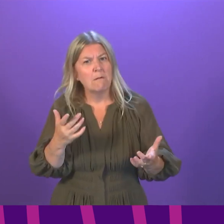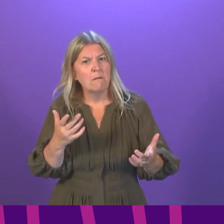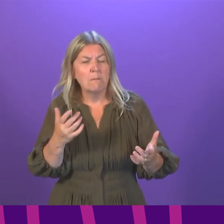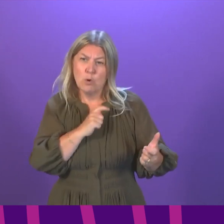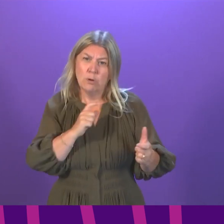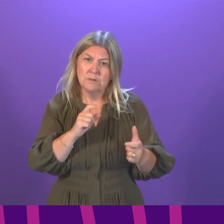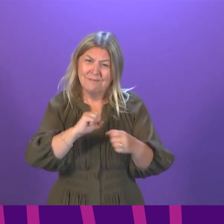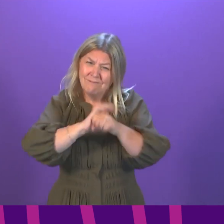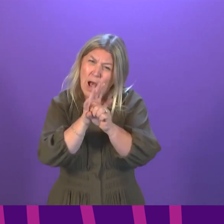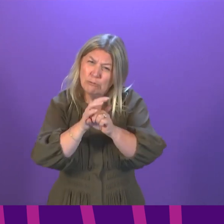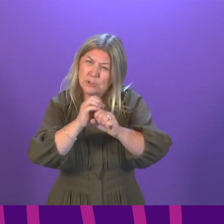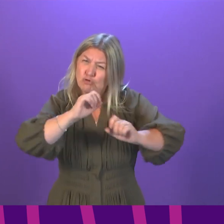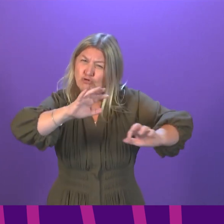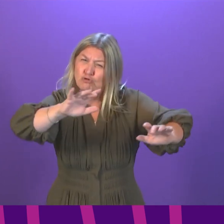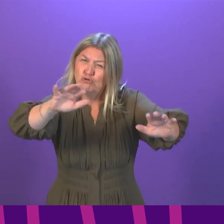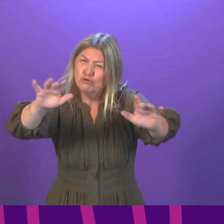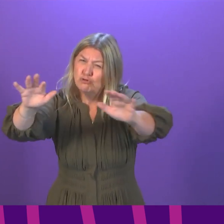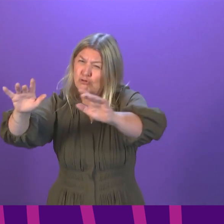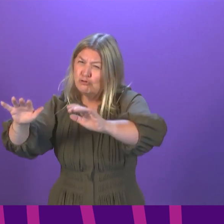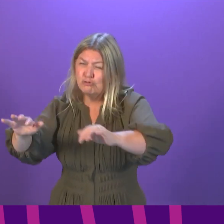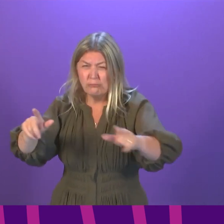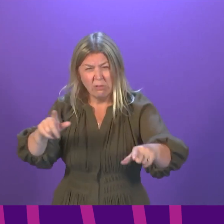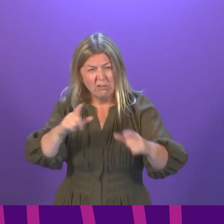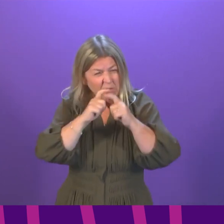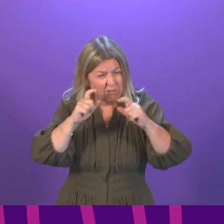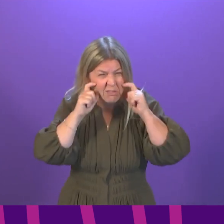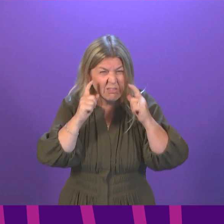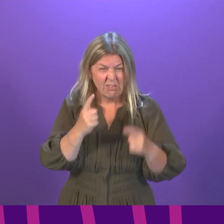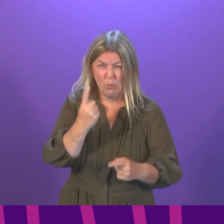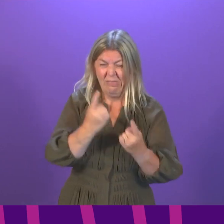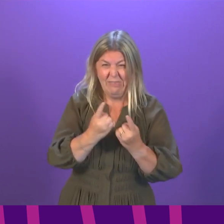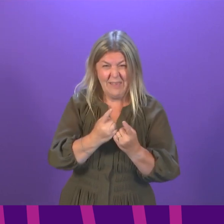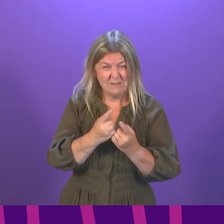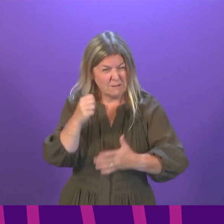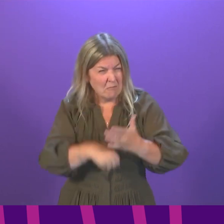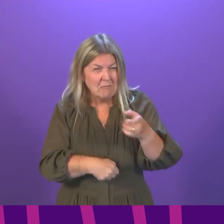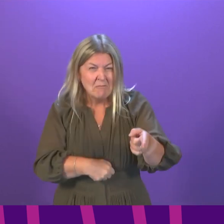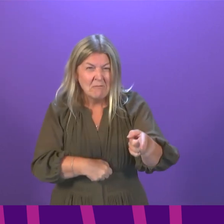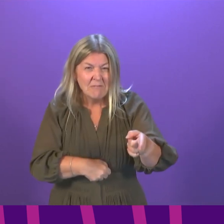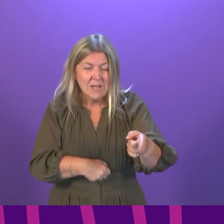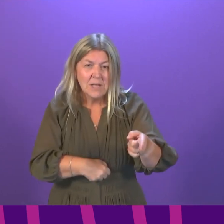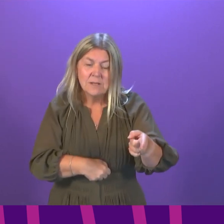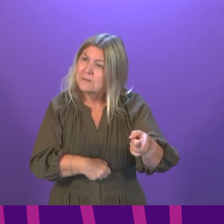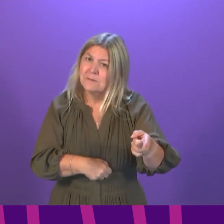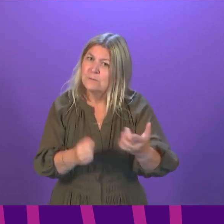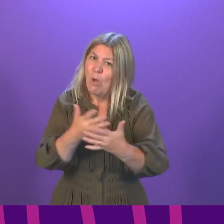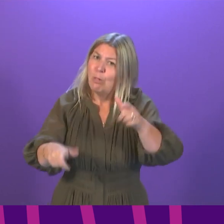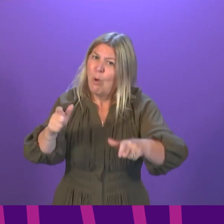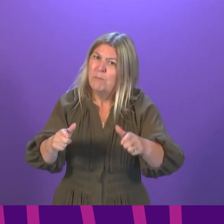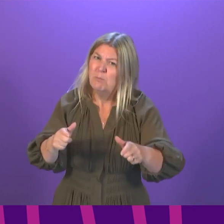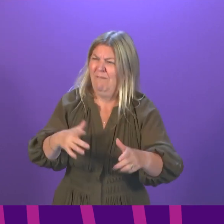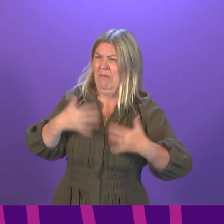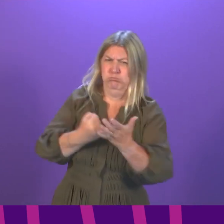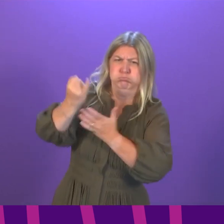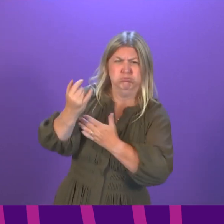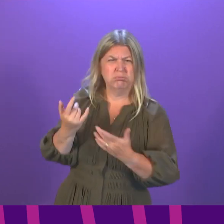circulate is a significant hardship. Most people I speak to, most people who contact me, not everybody obviously, but most people think that is